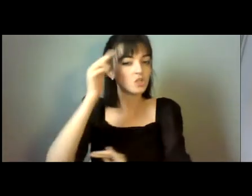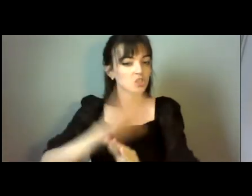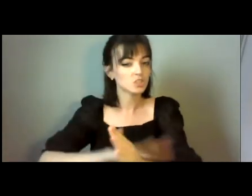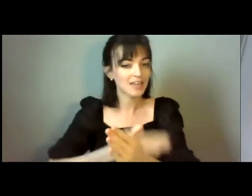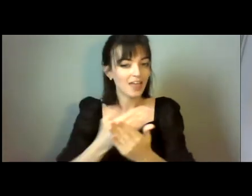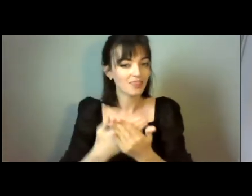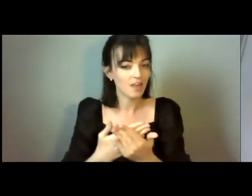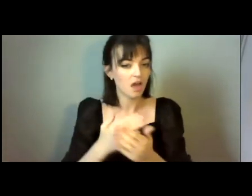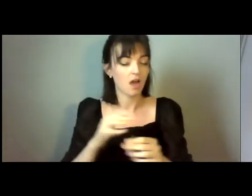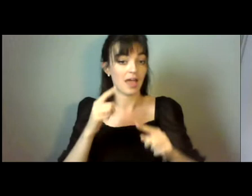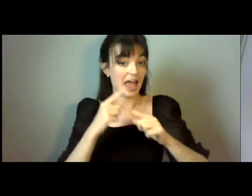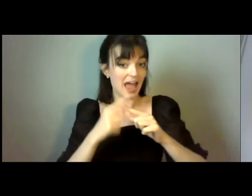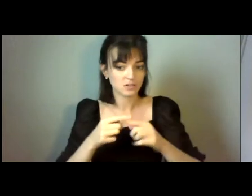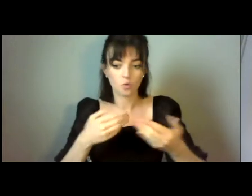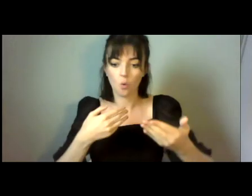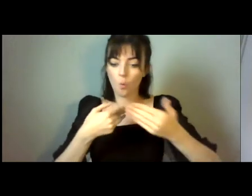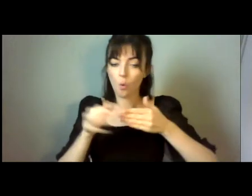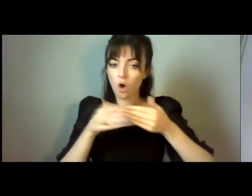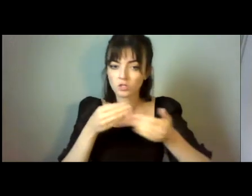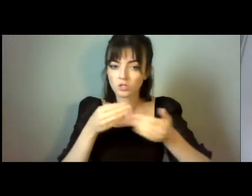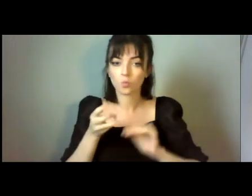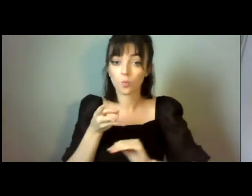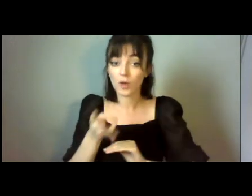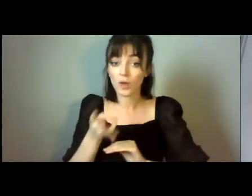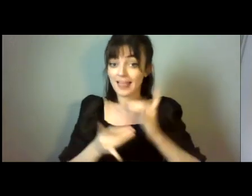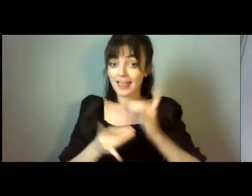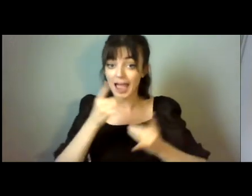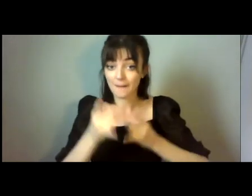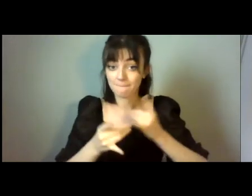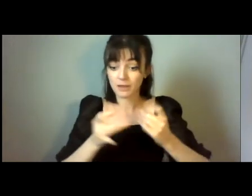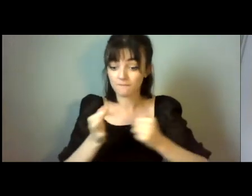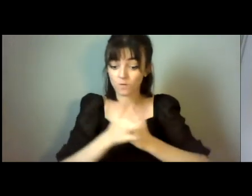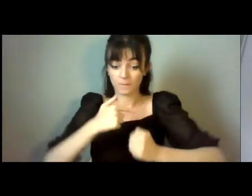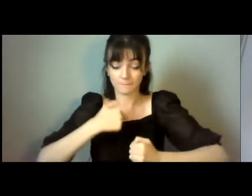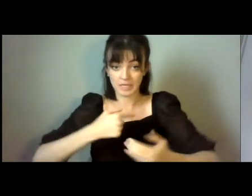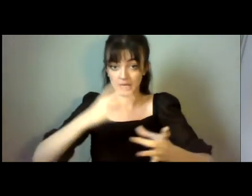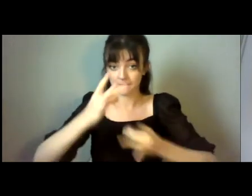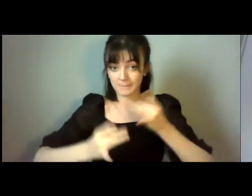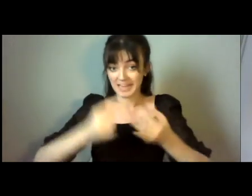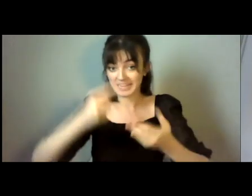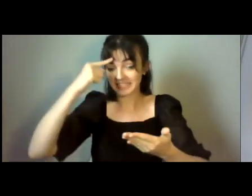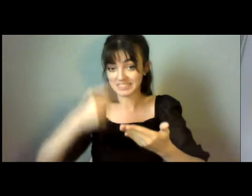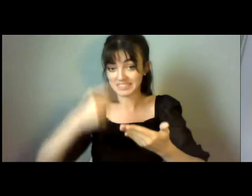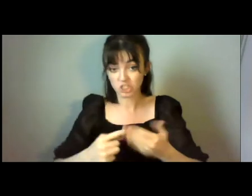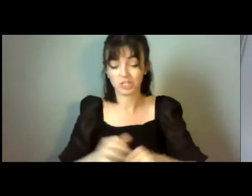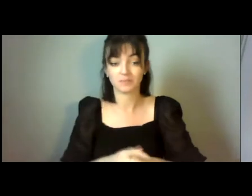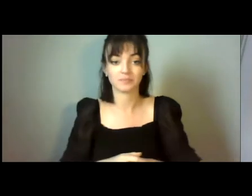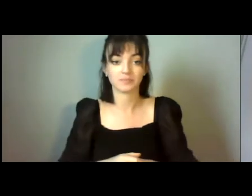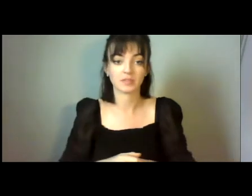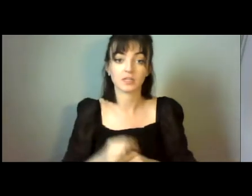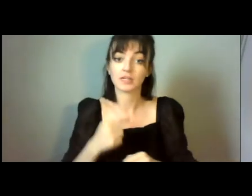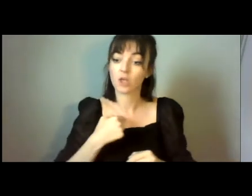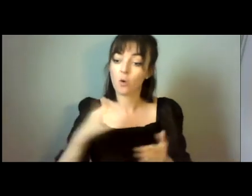the consequences for me making a decision. I have to stand